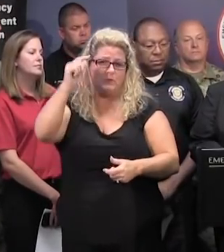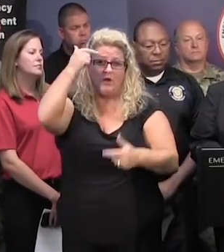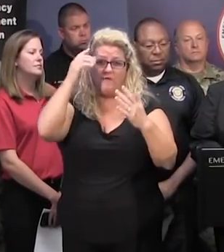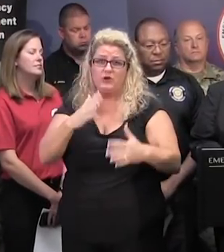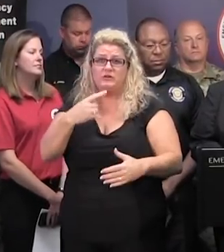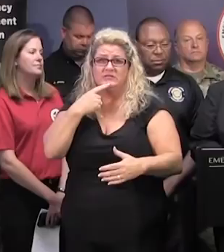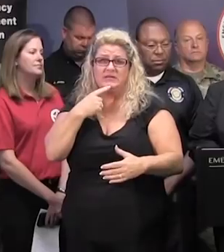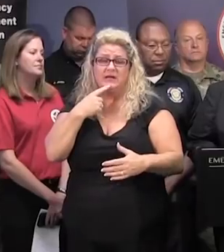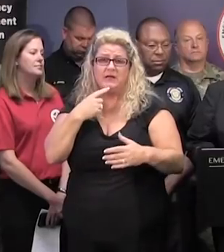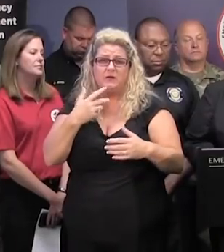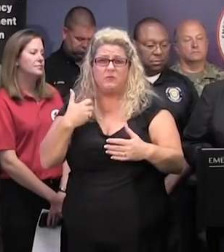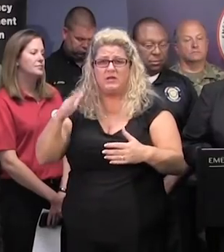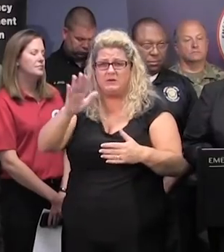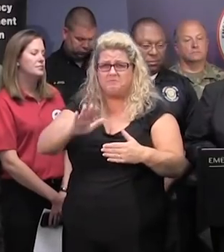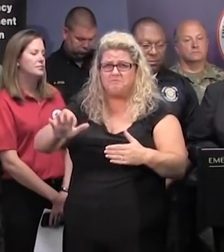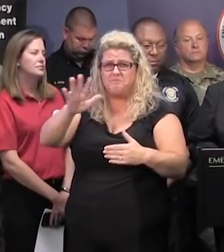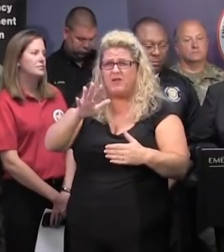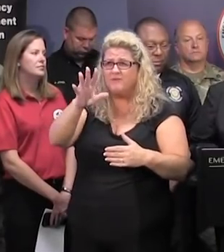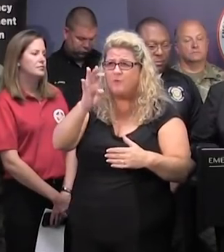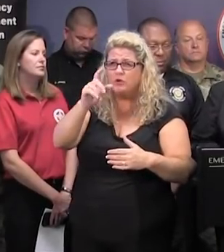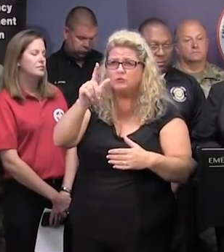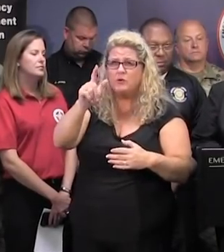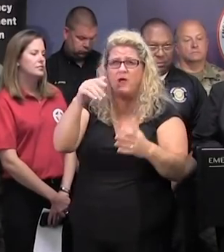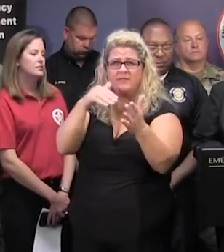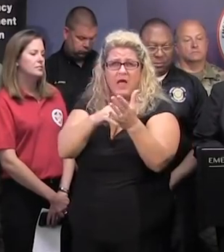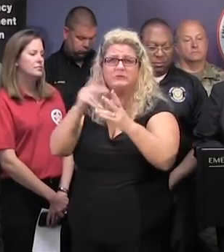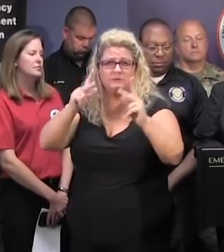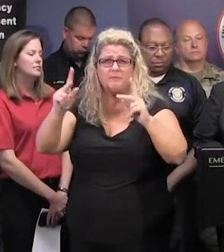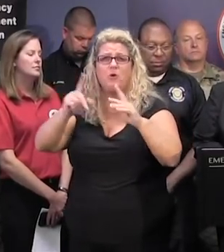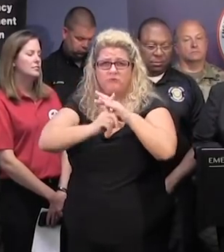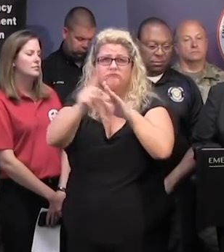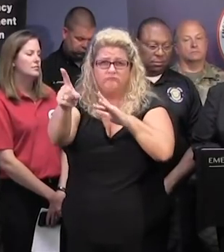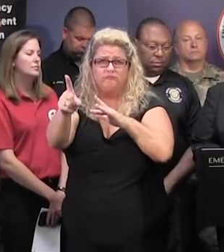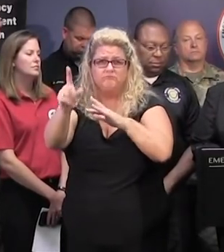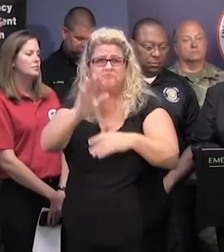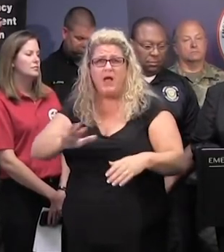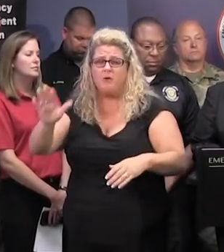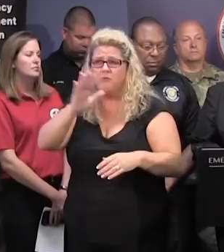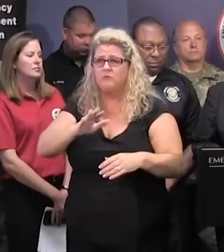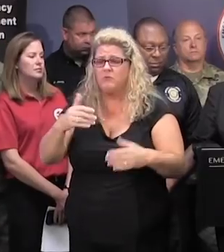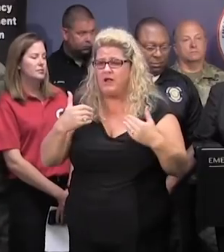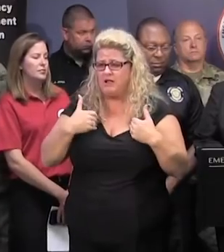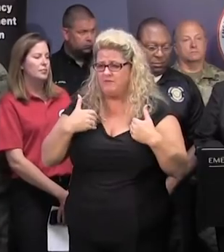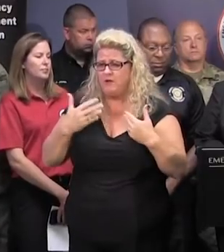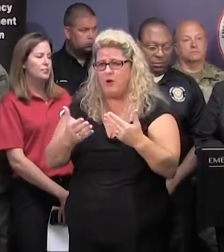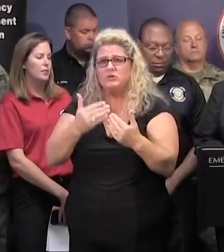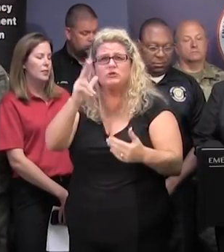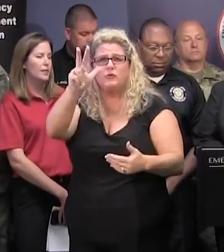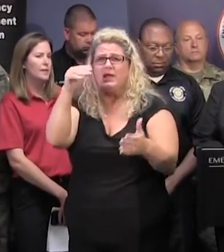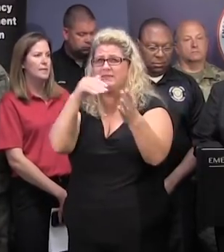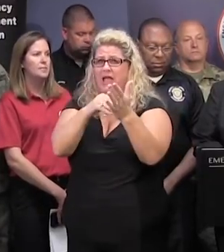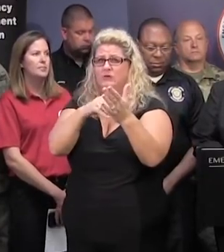estimate that we've moved about 420,000 21,000 evacuees out of the areas. We have about 3,000 DOT